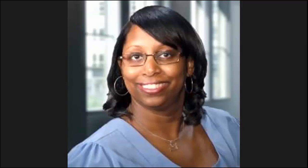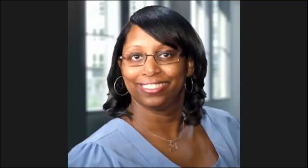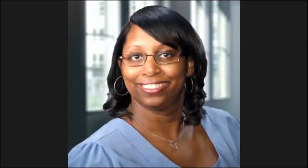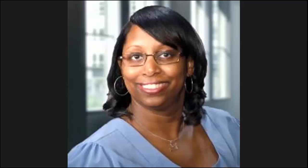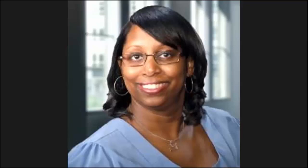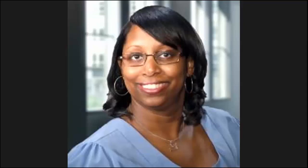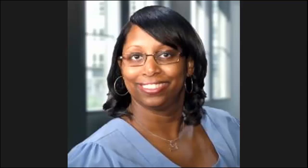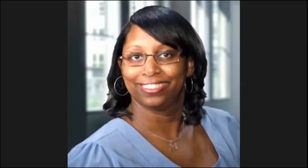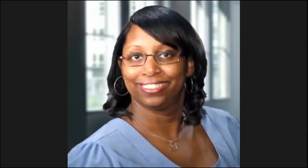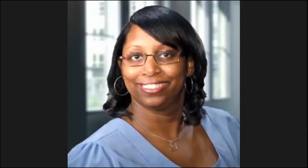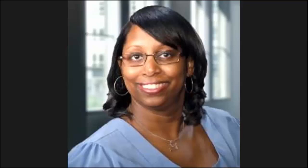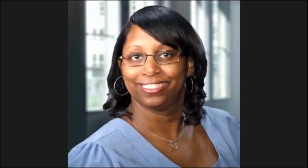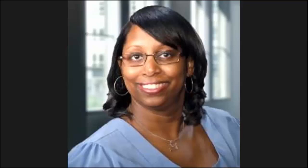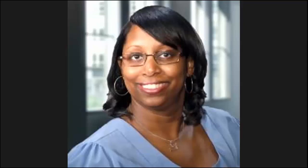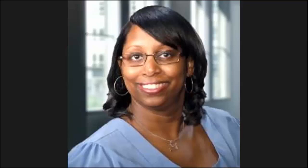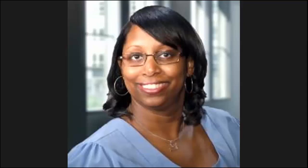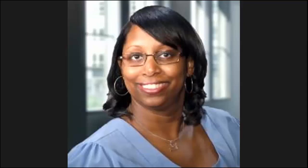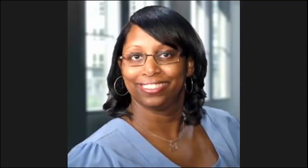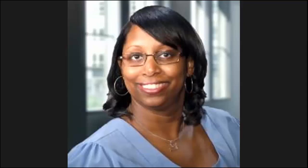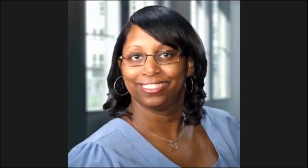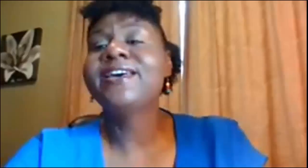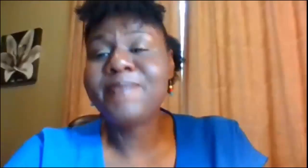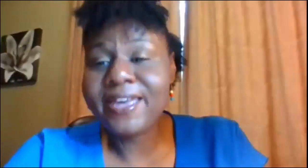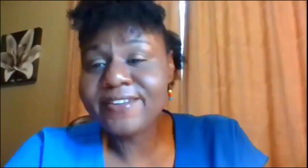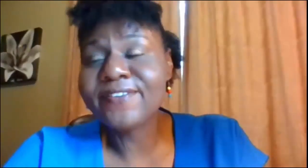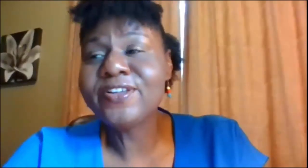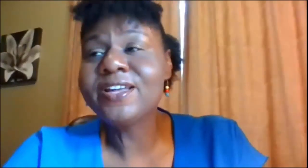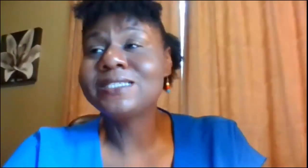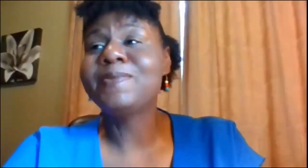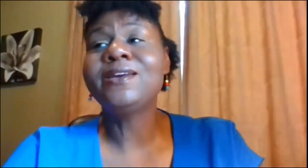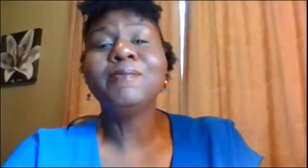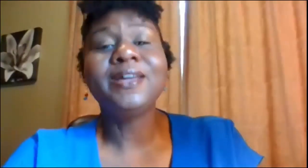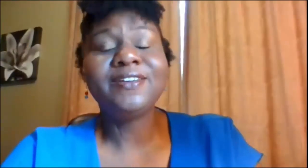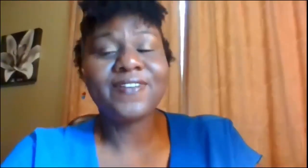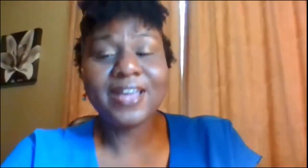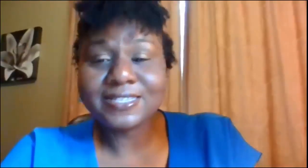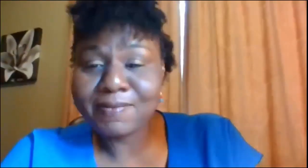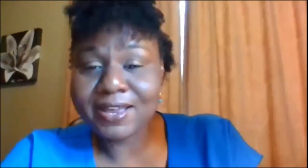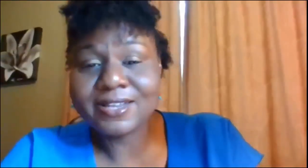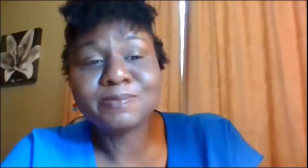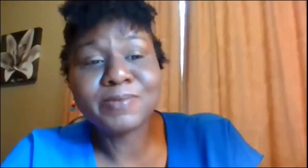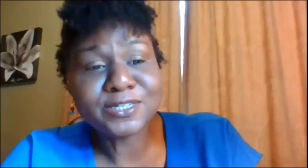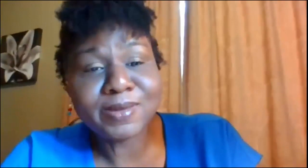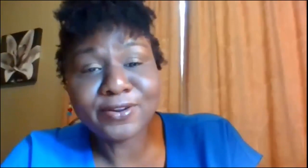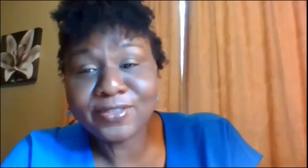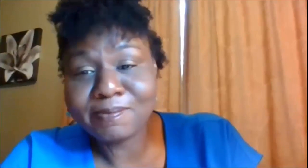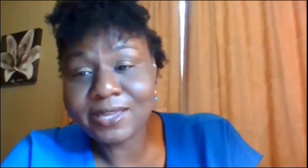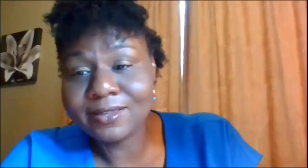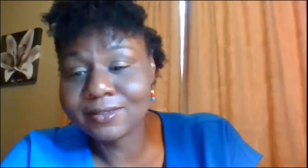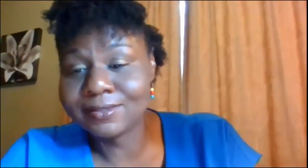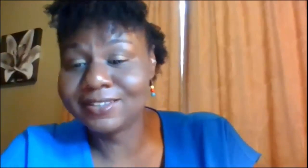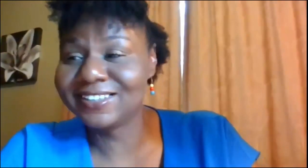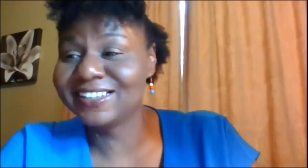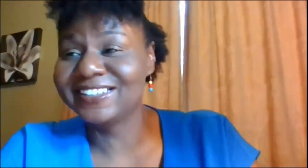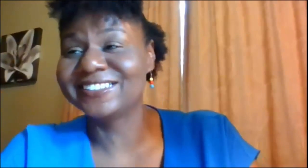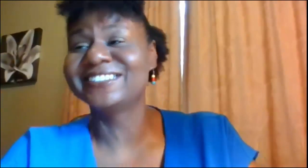one-to-one session with you i would say pay if you're gonna spend your money find somebody that's much better than me um